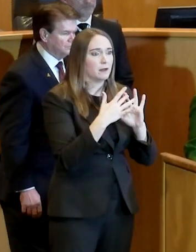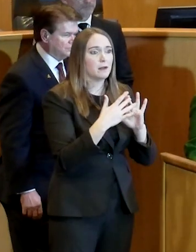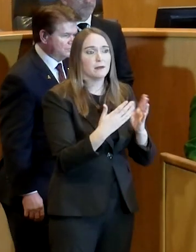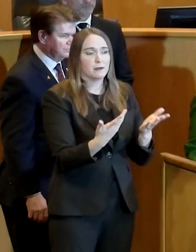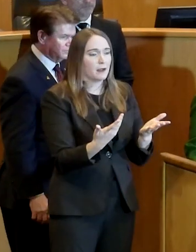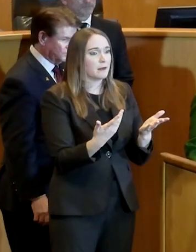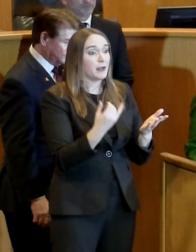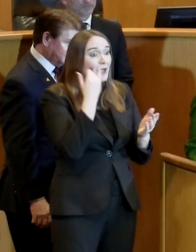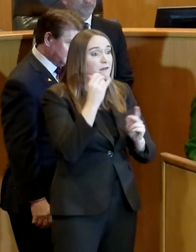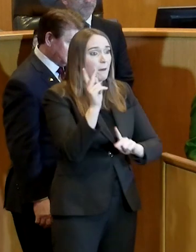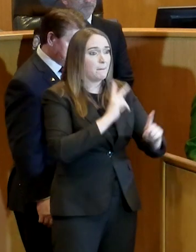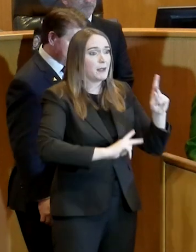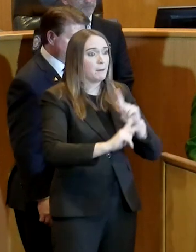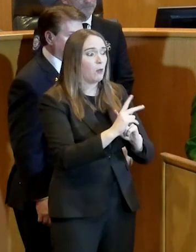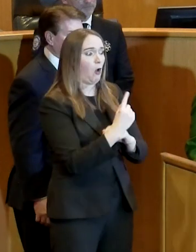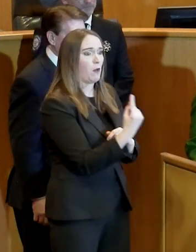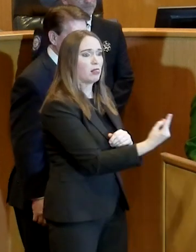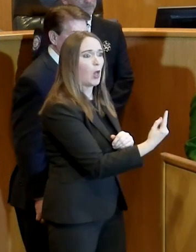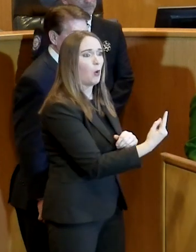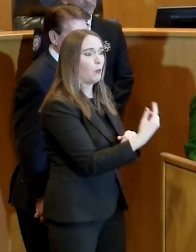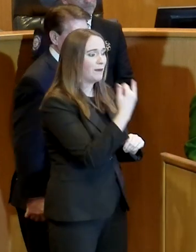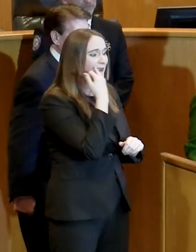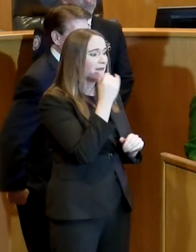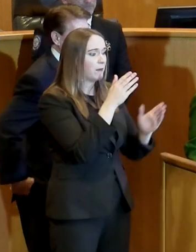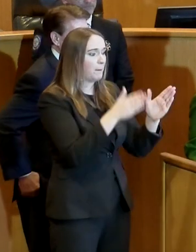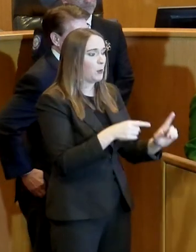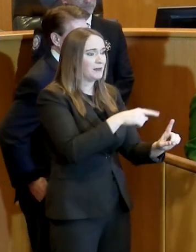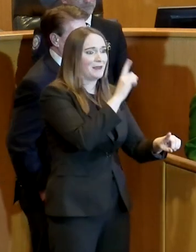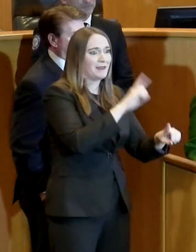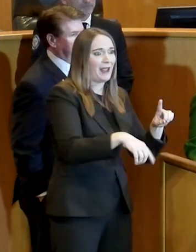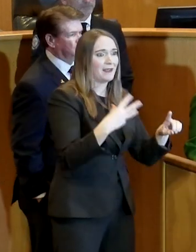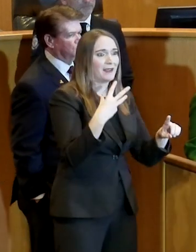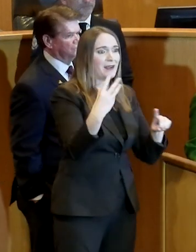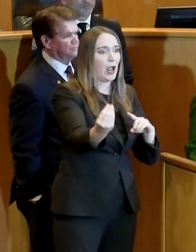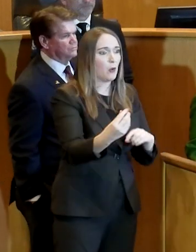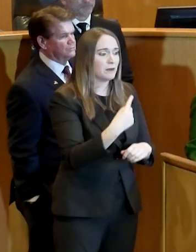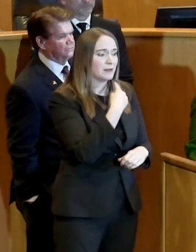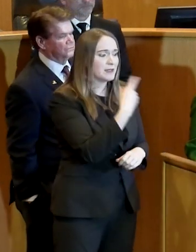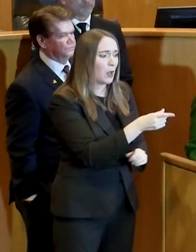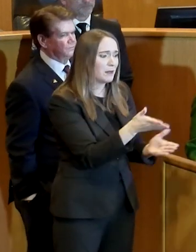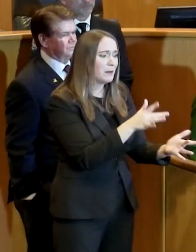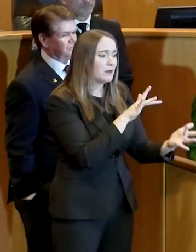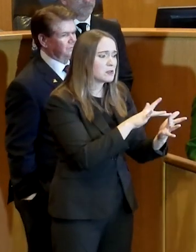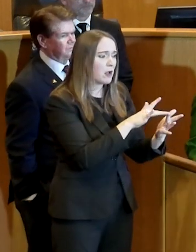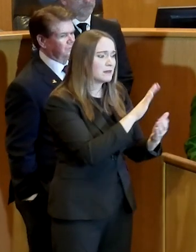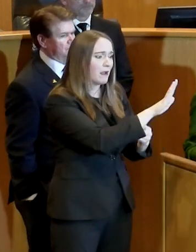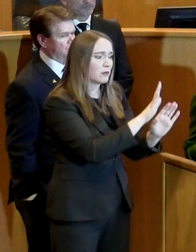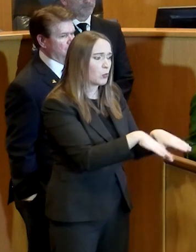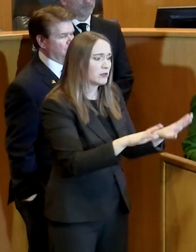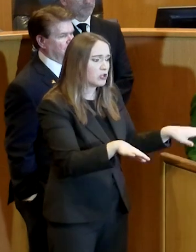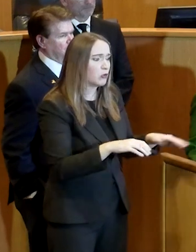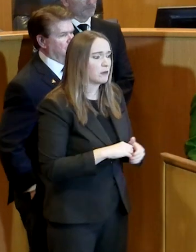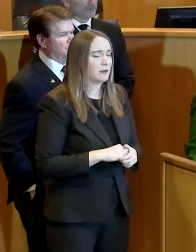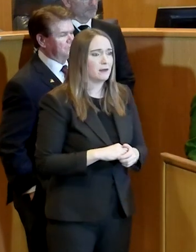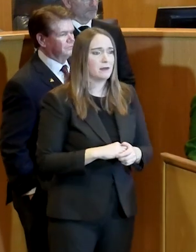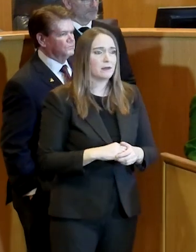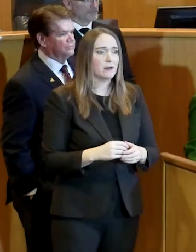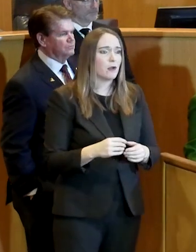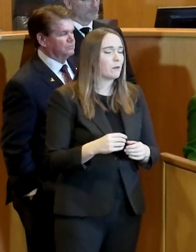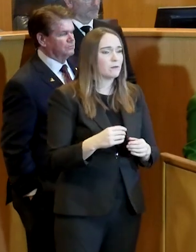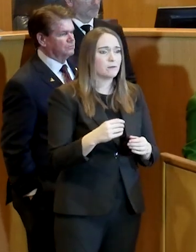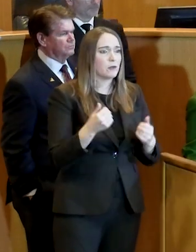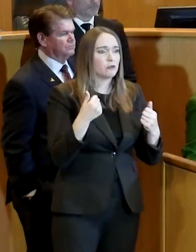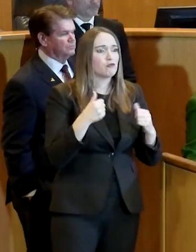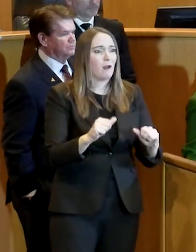Get in touch with their family members. Get in touch with their grandchildren. Spend a little quality of time together, or at least on Facebook,